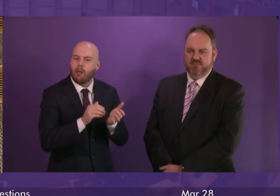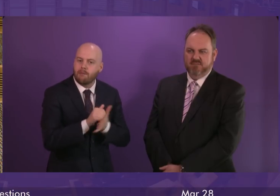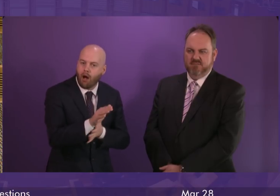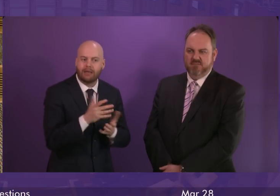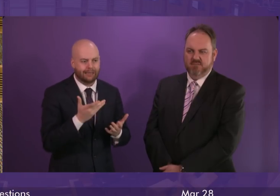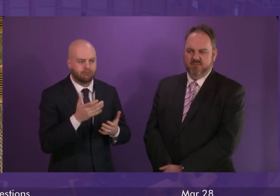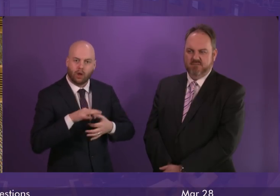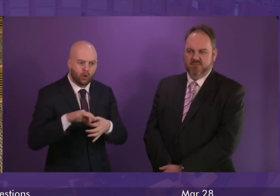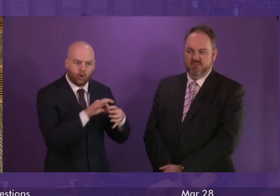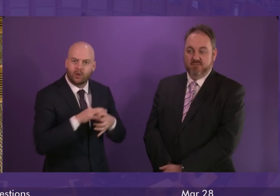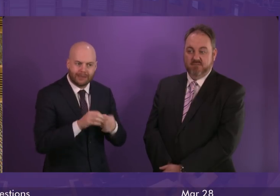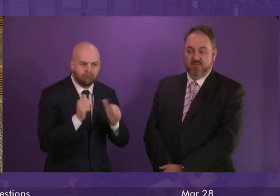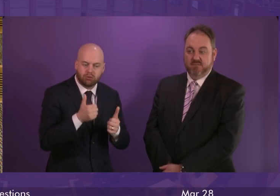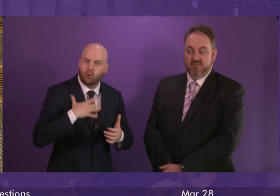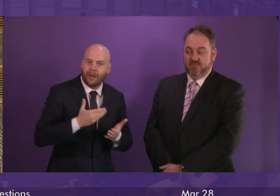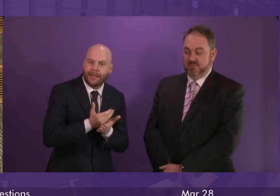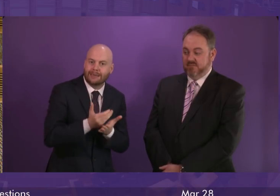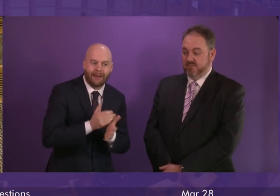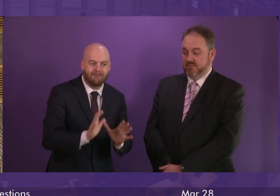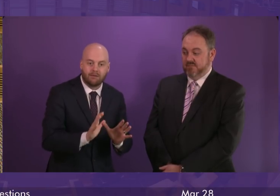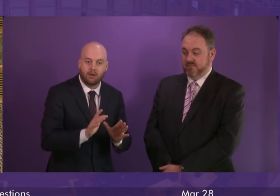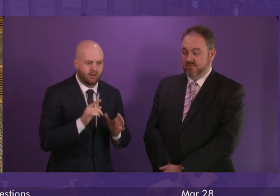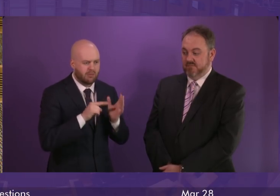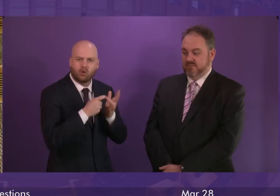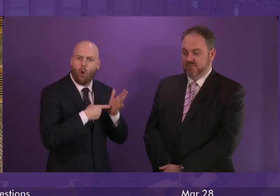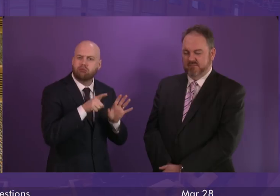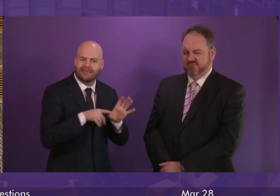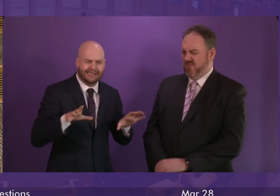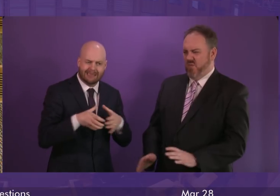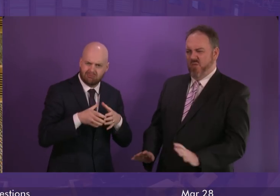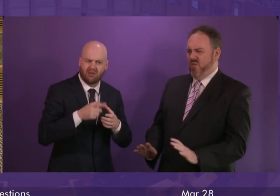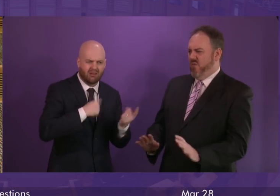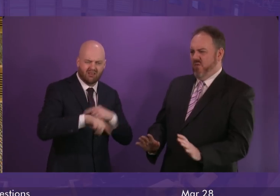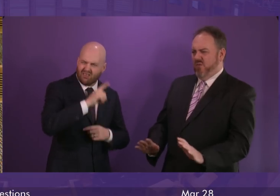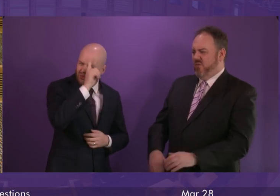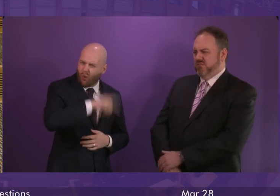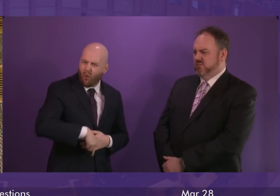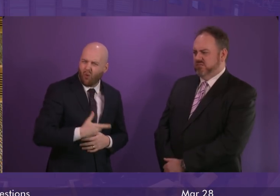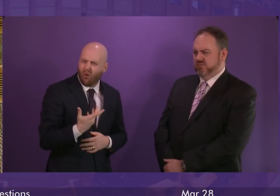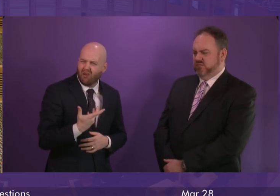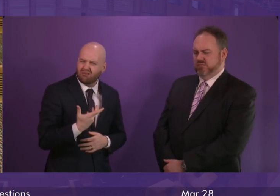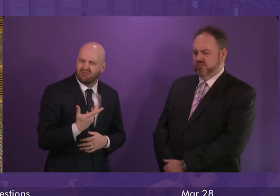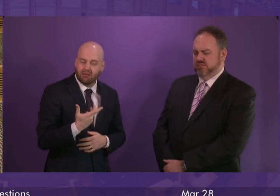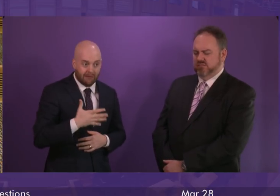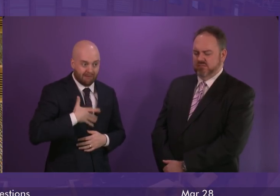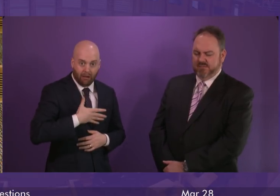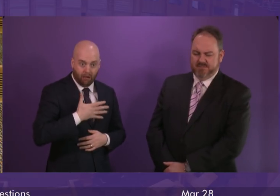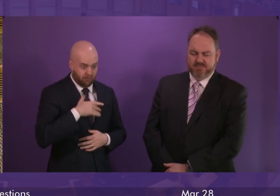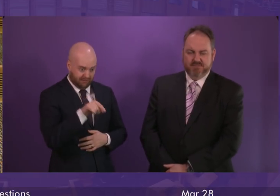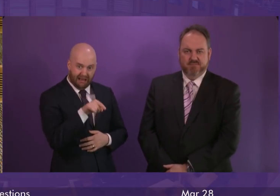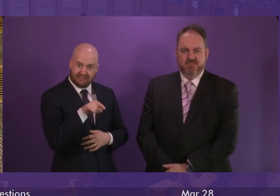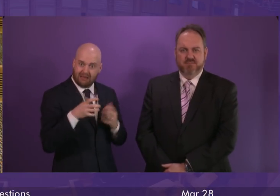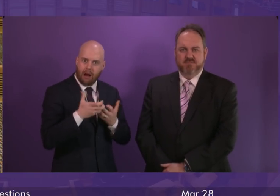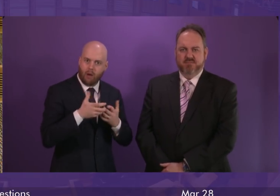ignored by the Tories and indeed by everybody else. Now, that option, which I think is the minimum you would need to protect